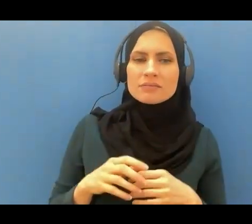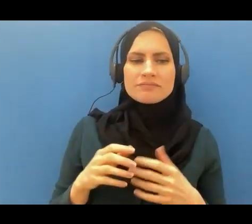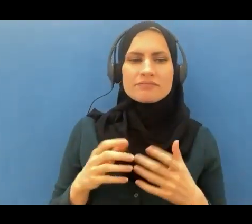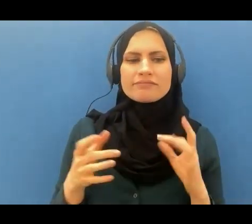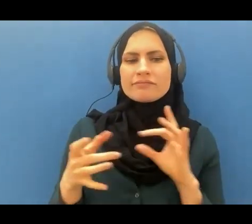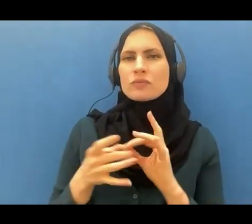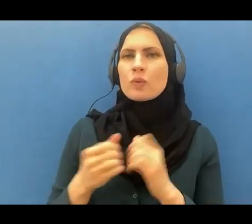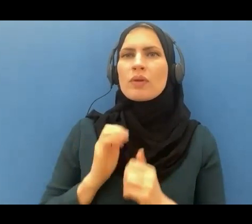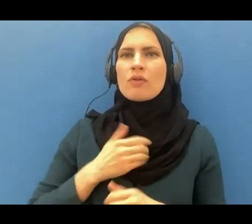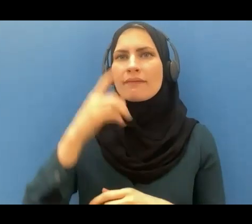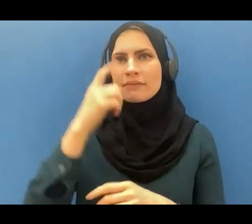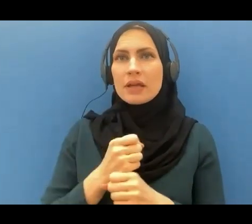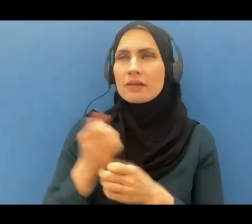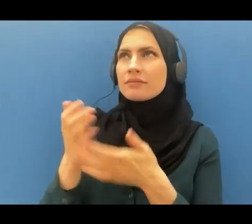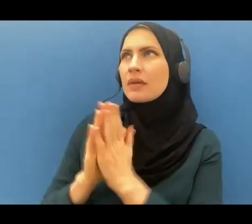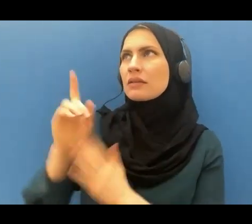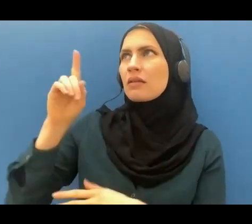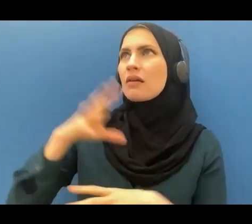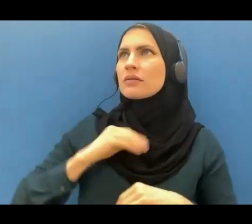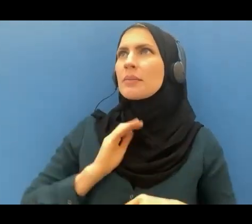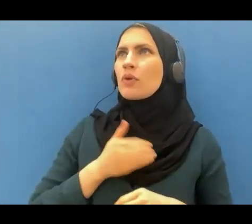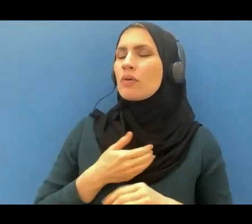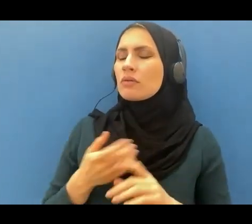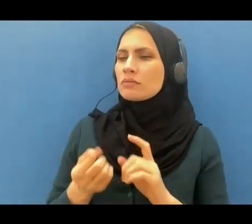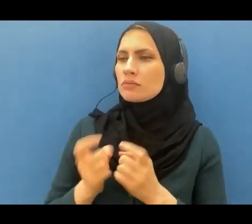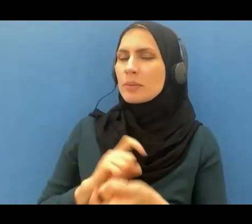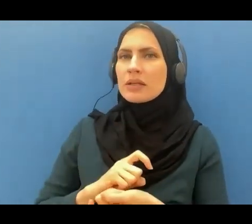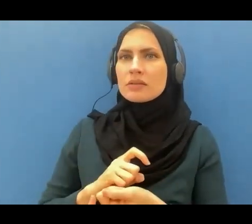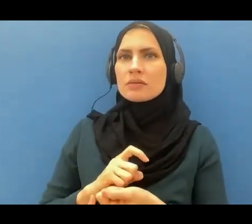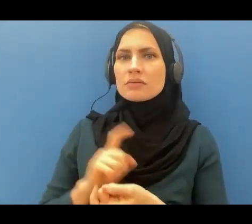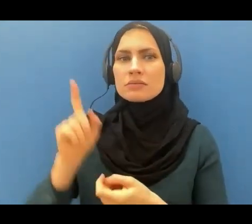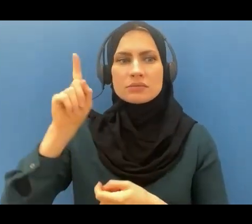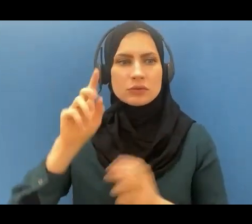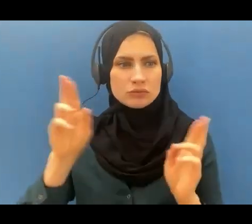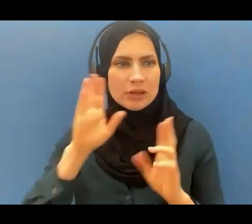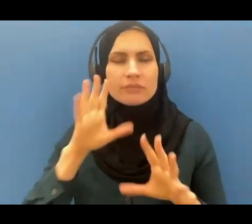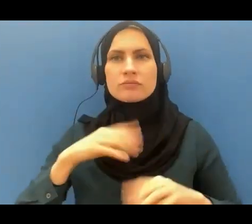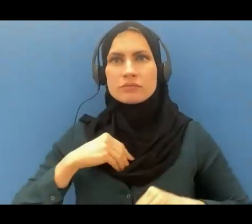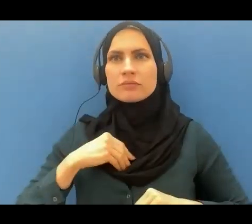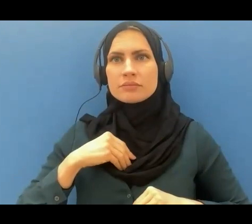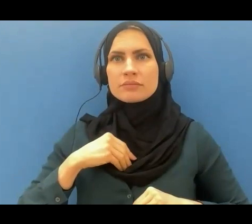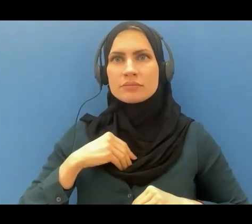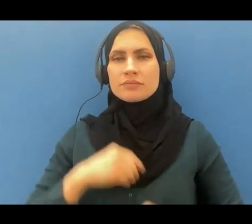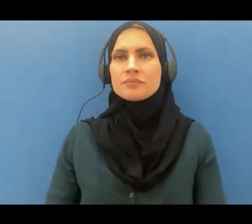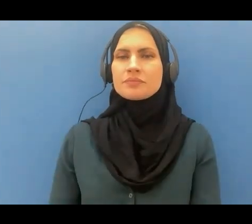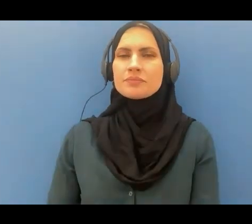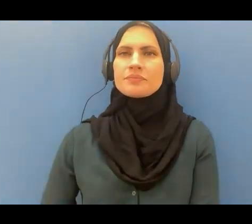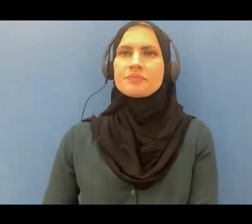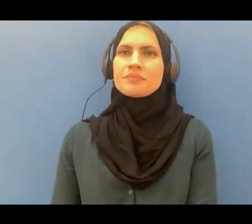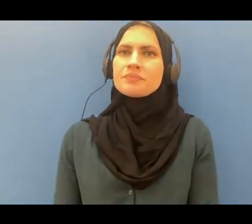for accepting our repentance, he is ready to accept it. So in this ayah, this ayah, by the